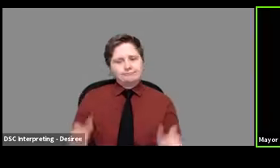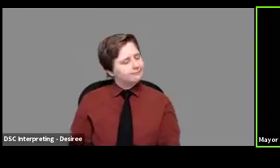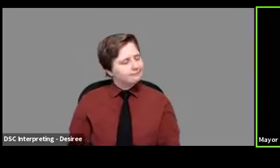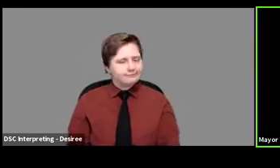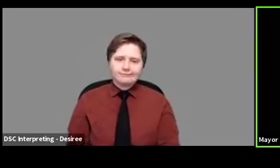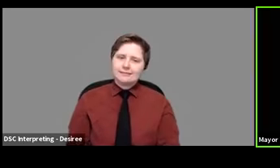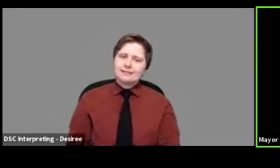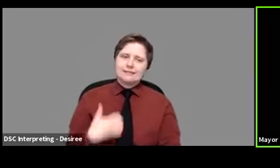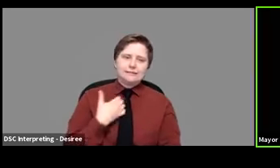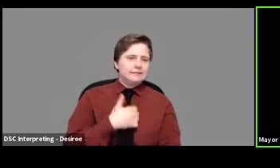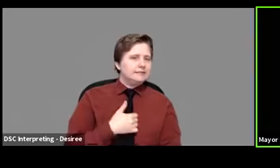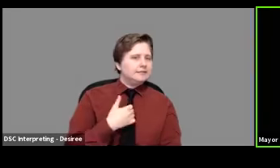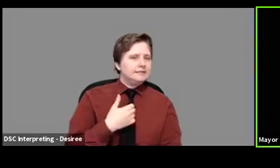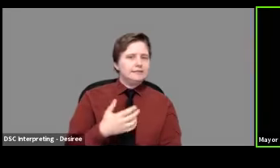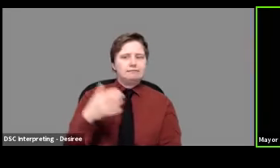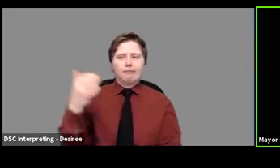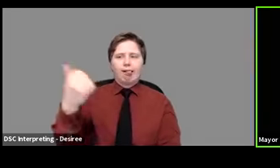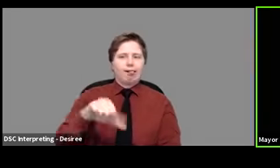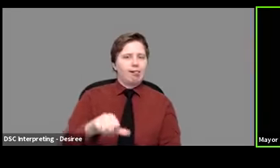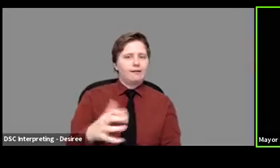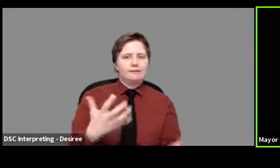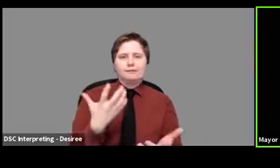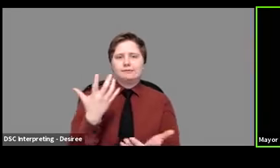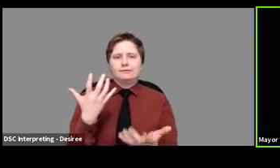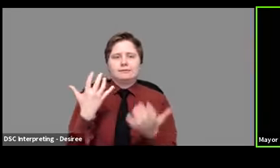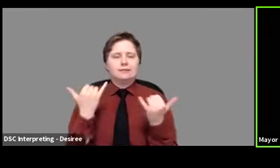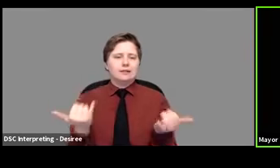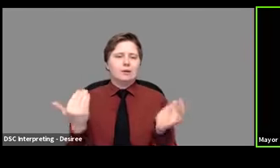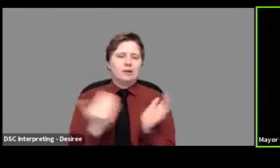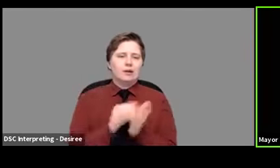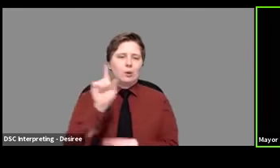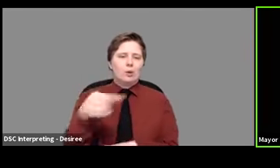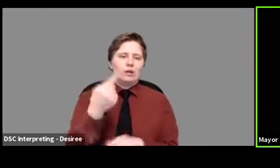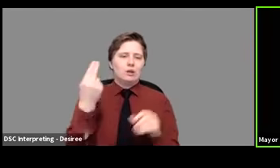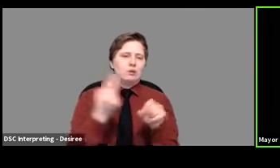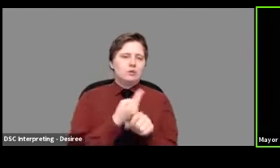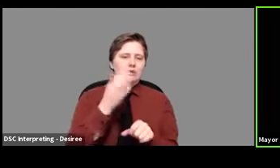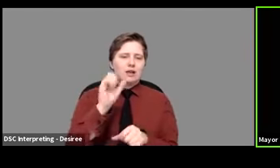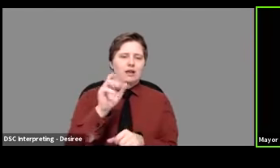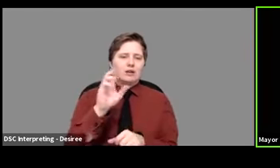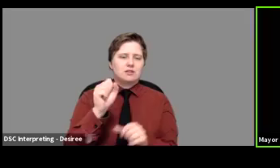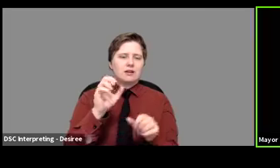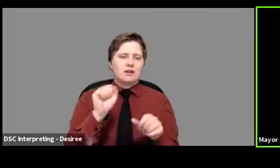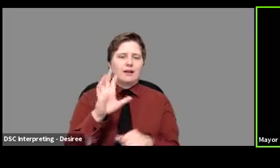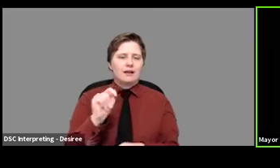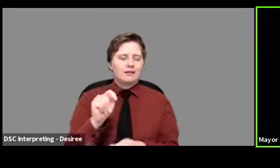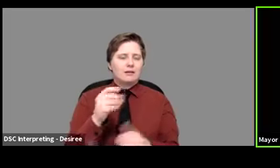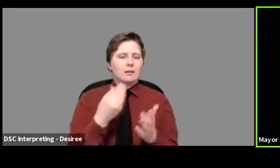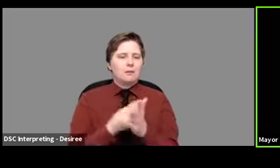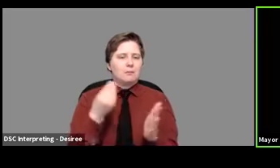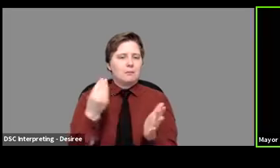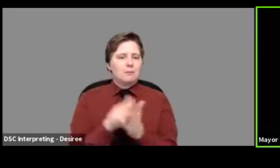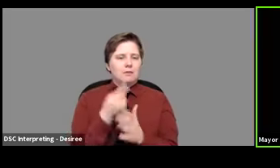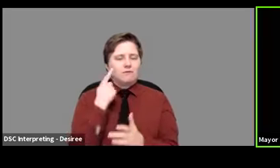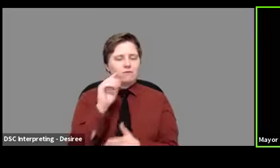that's a deal went down the toilet. And now again, you can only use cares act money for, uh, COVID 19 related